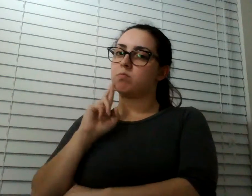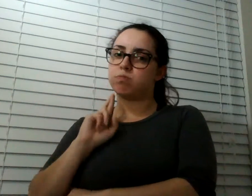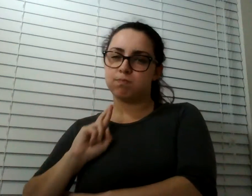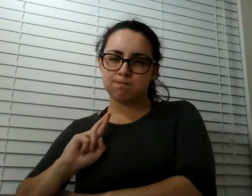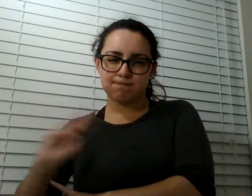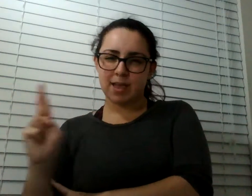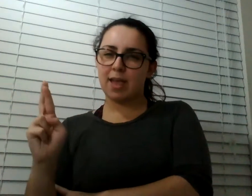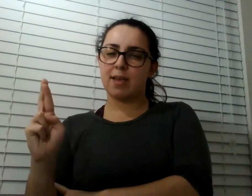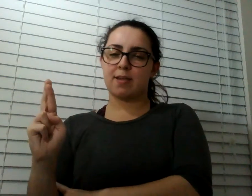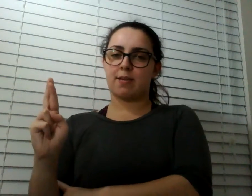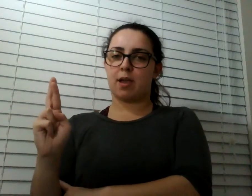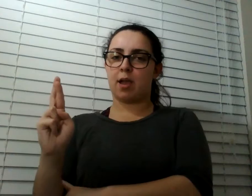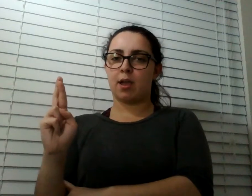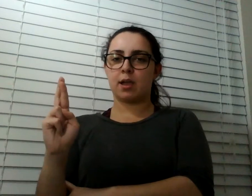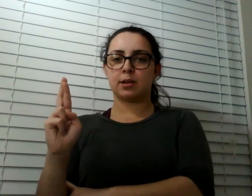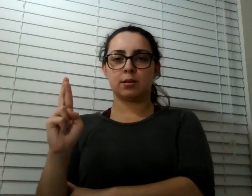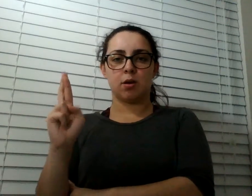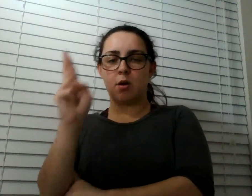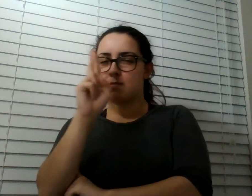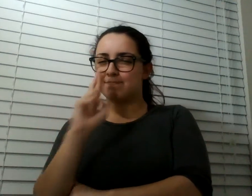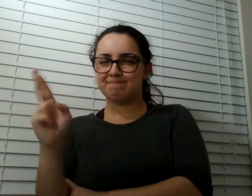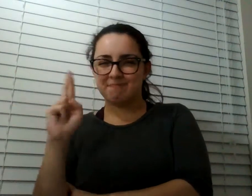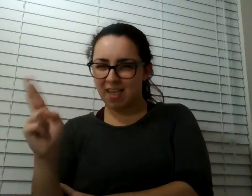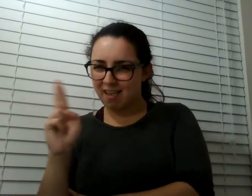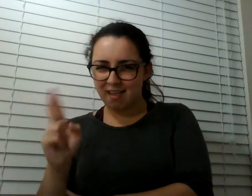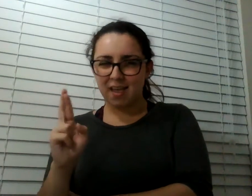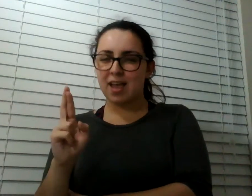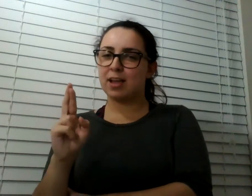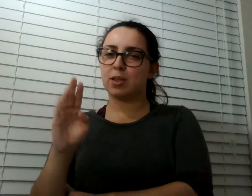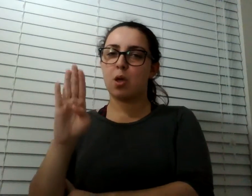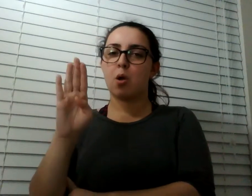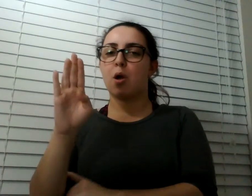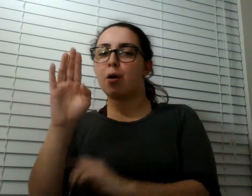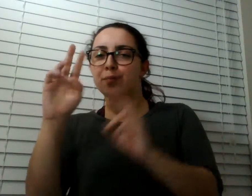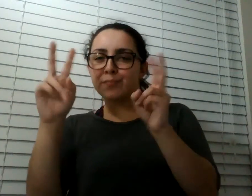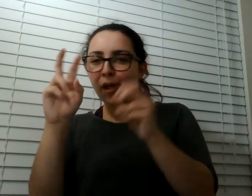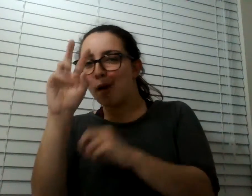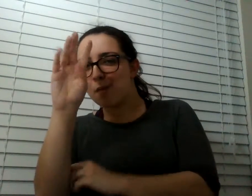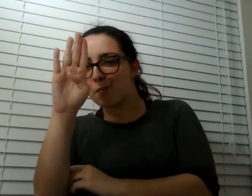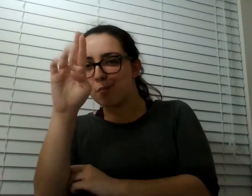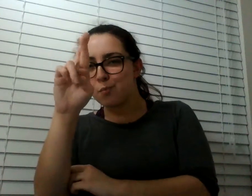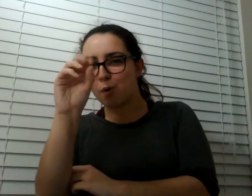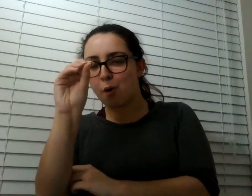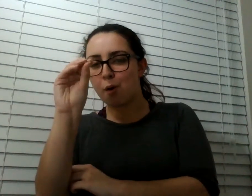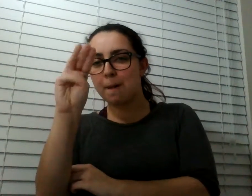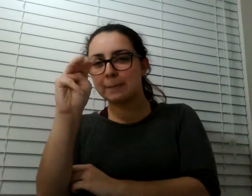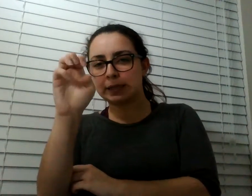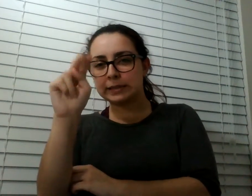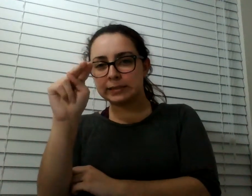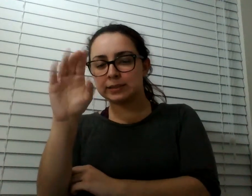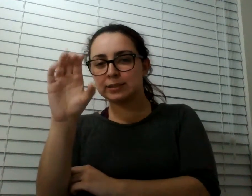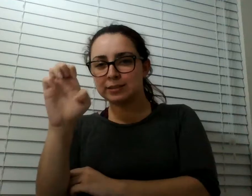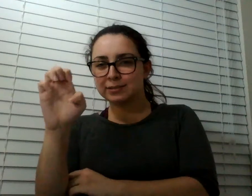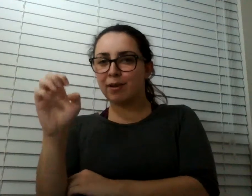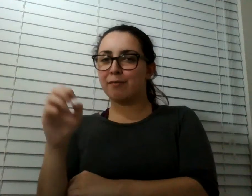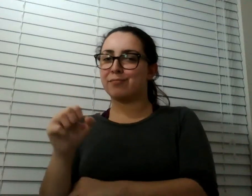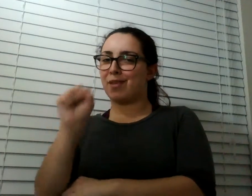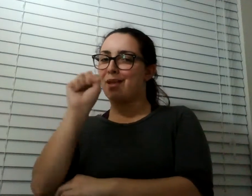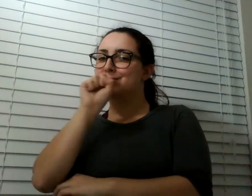Like, they are, like, the bestest bromance I've ever seen. They love each other so much.